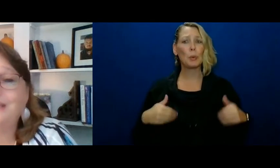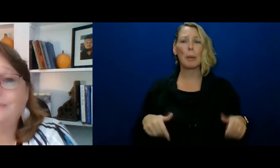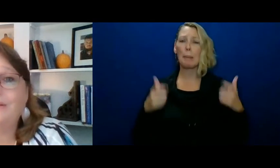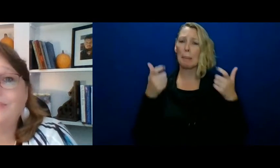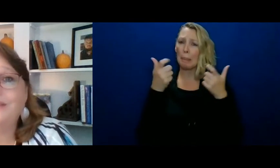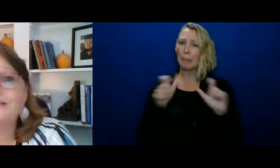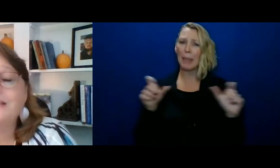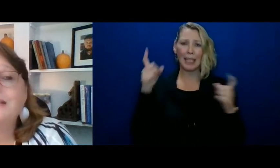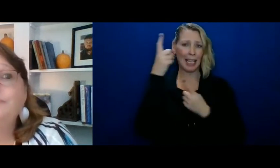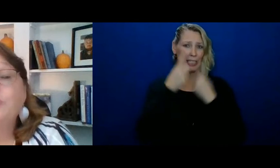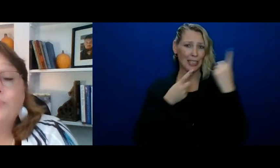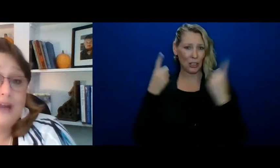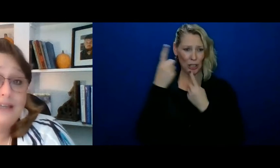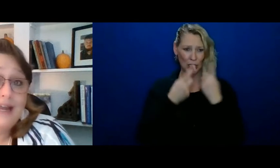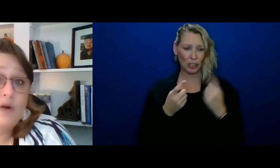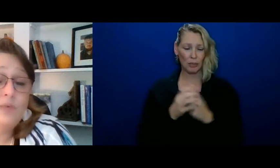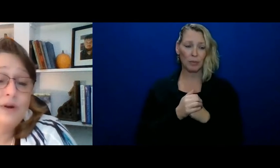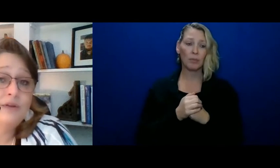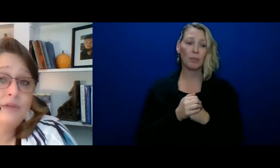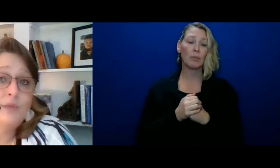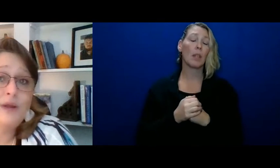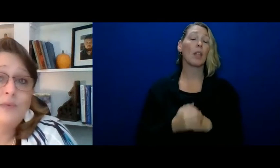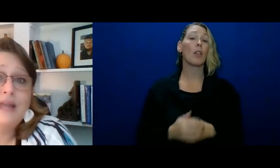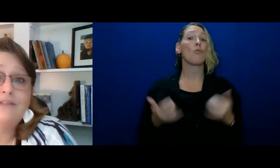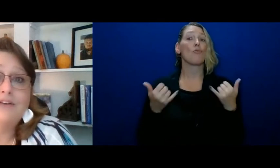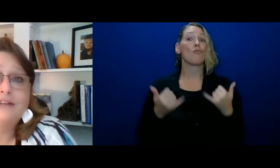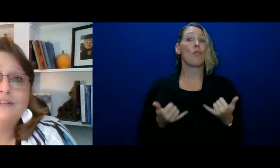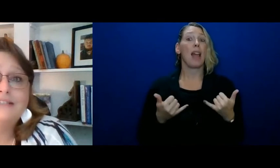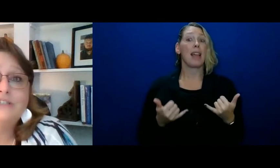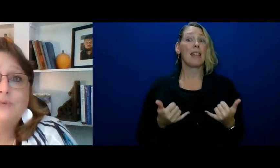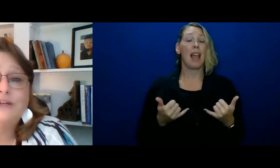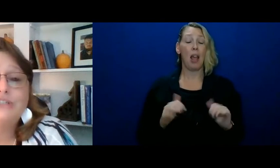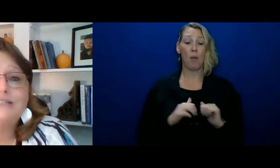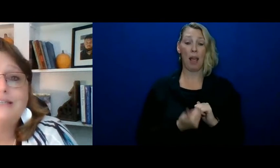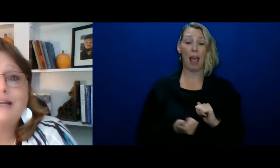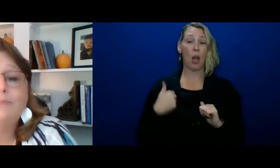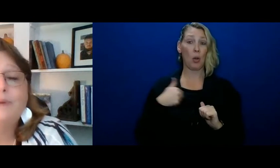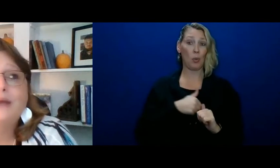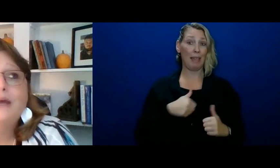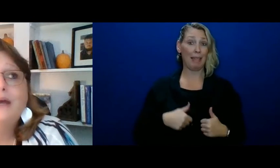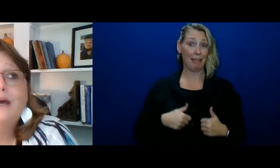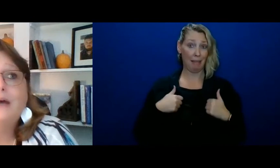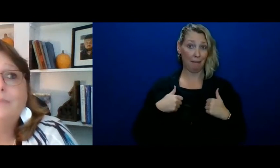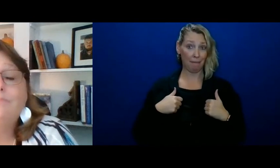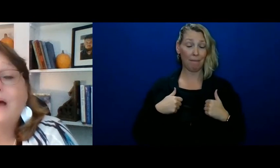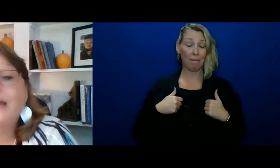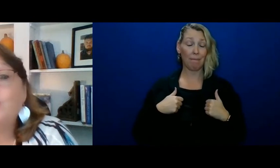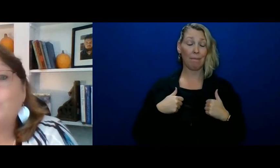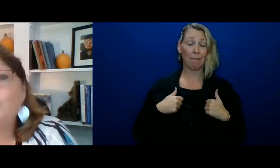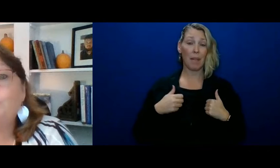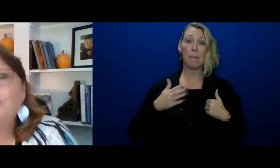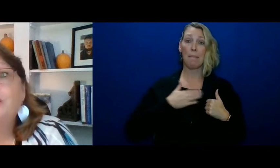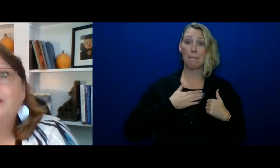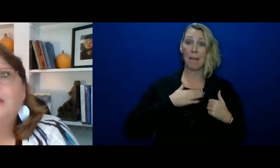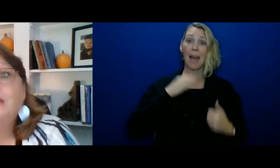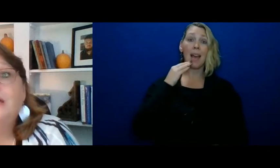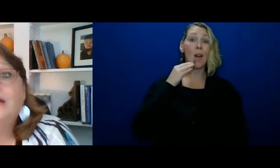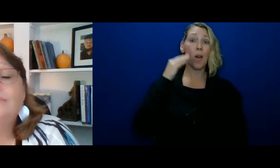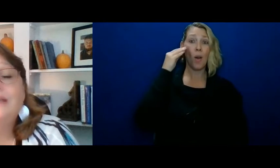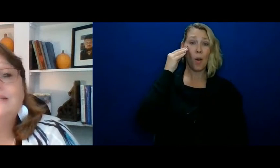you're thinking about things. Right now, the way we have our living situation set up, my home